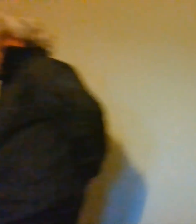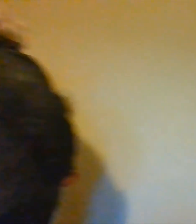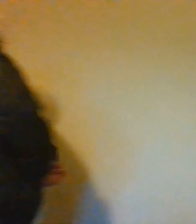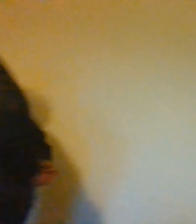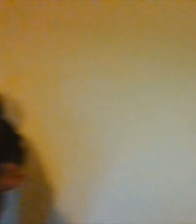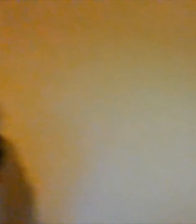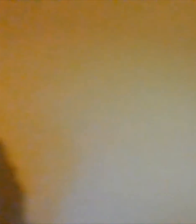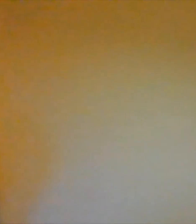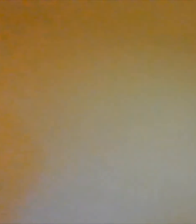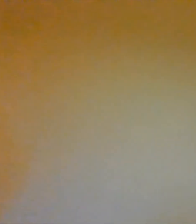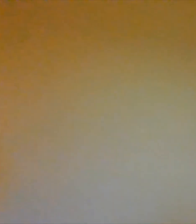Gone baby.